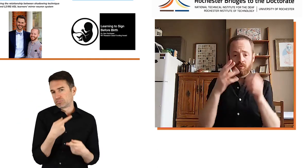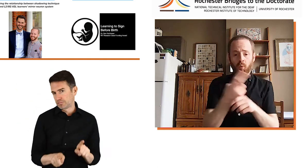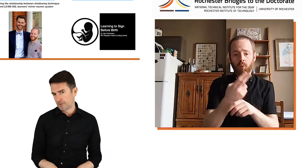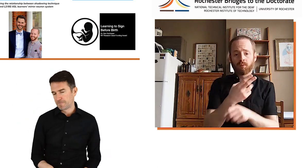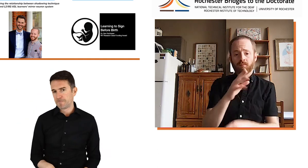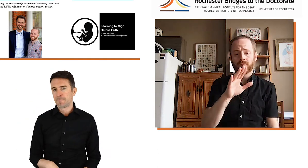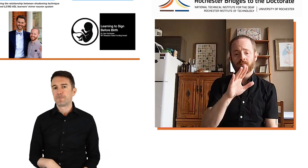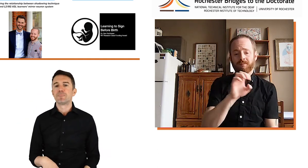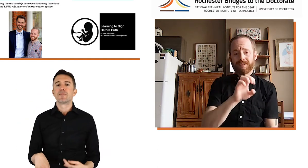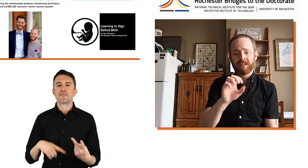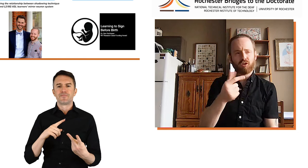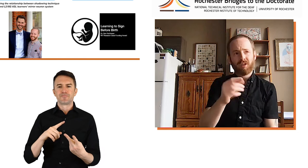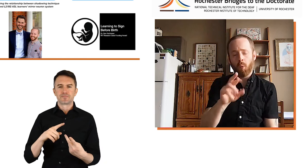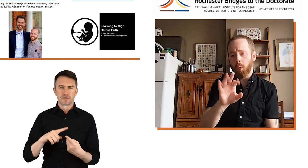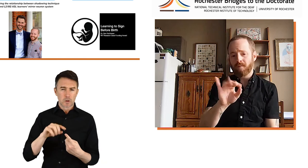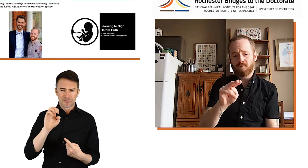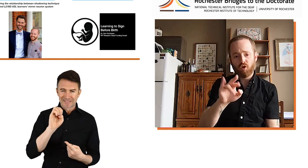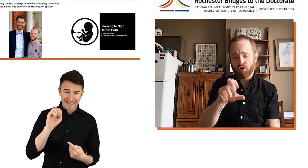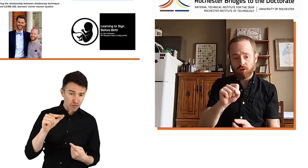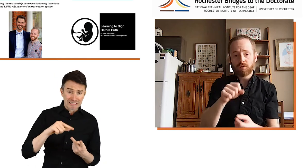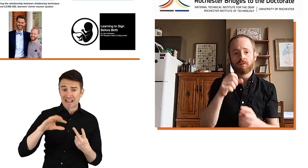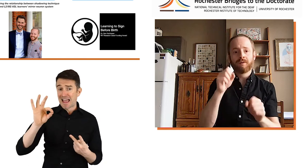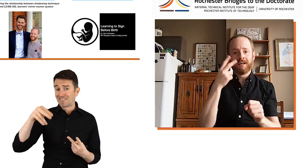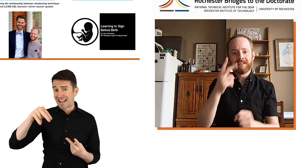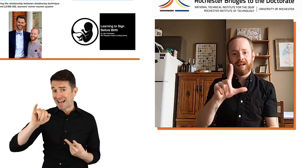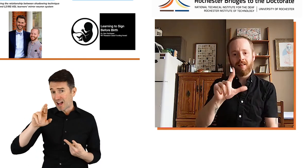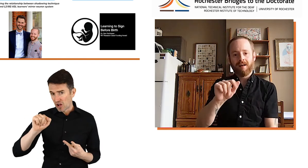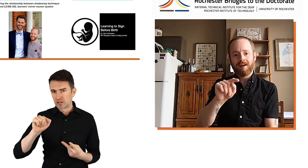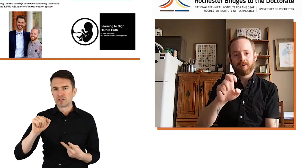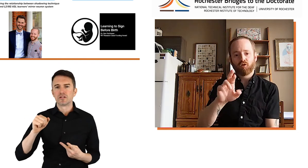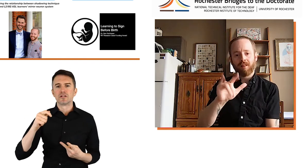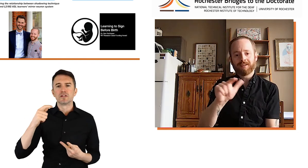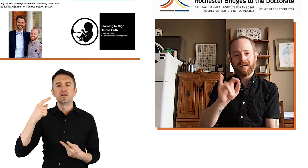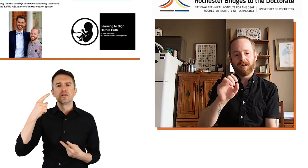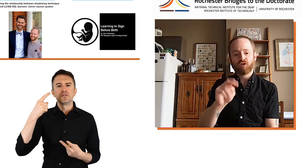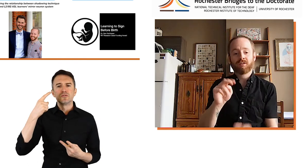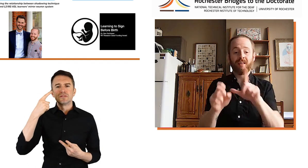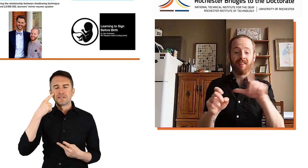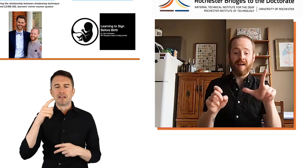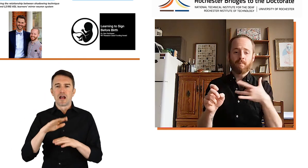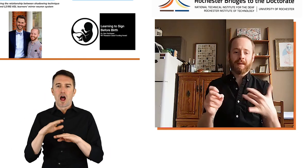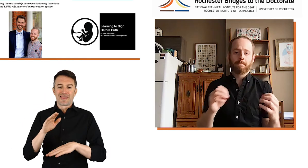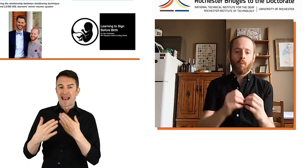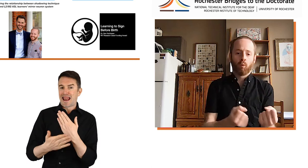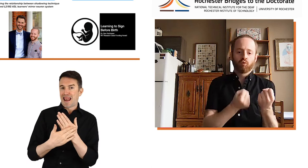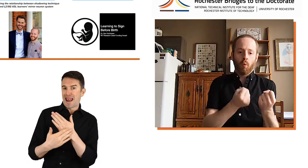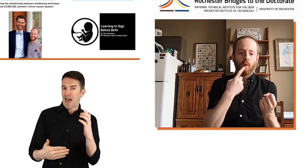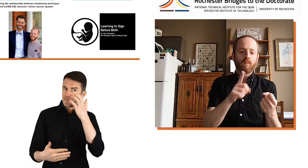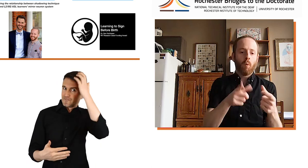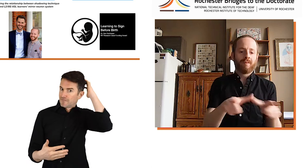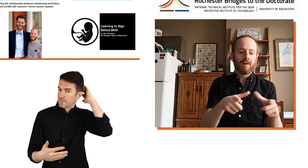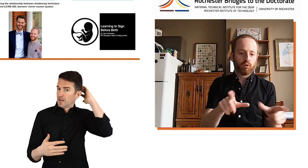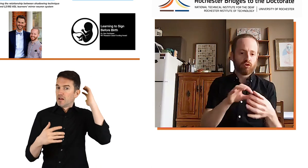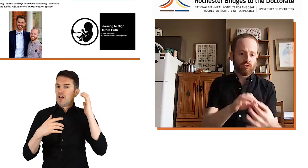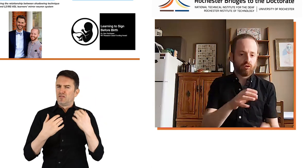engaged compared to if they're hearing other languages. So using neuroimaging or FNIRS, we can see more activation